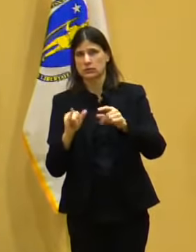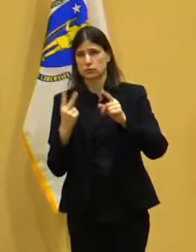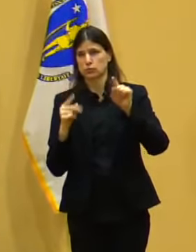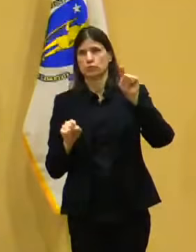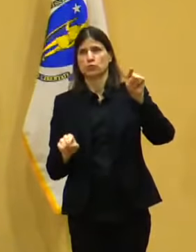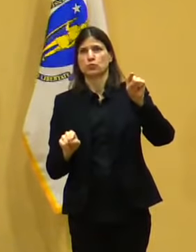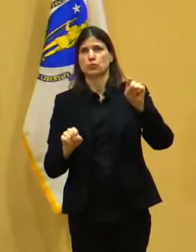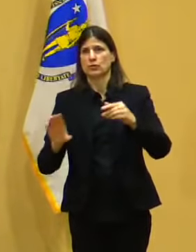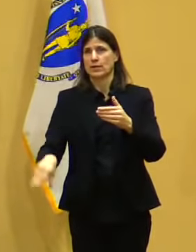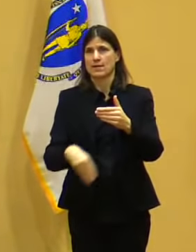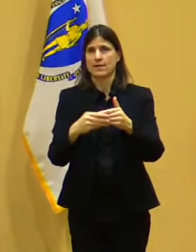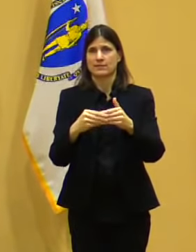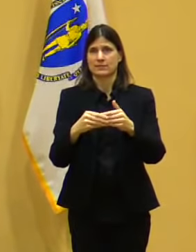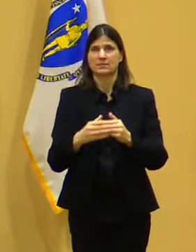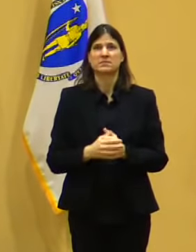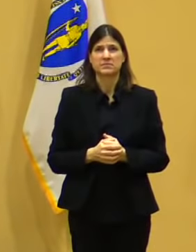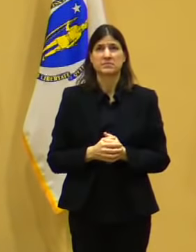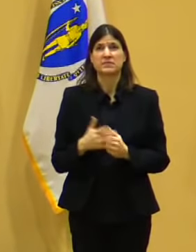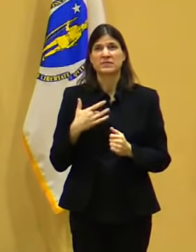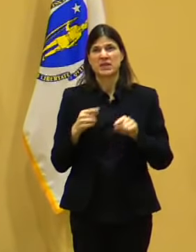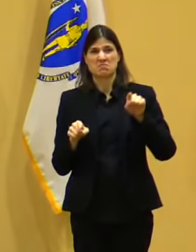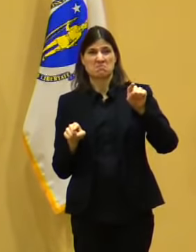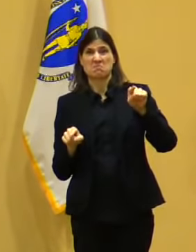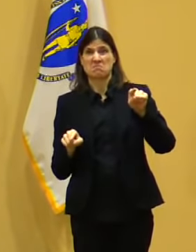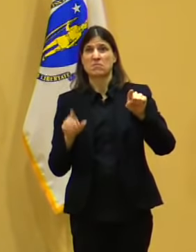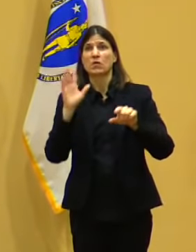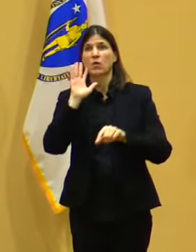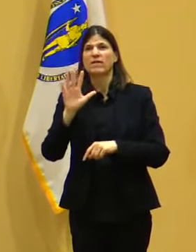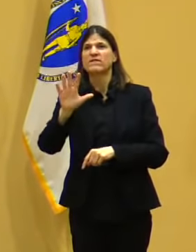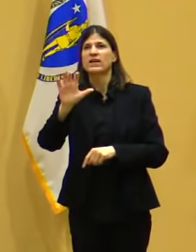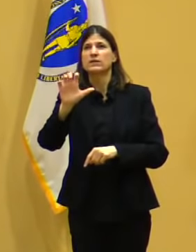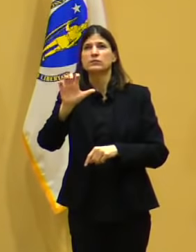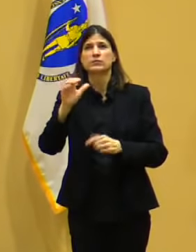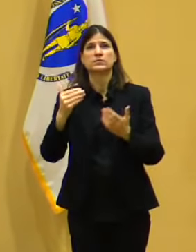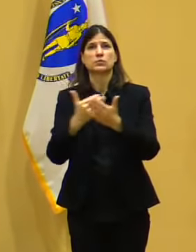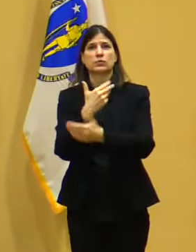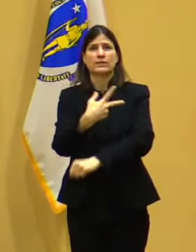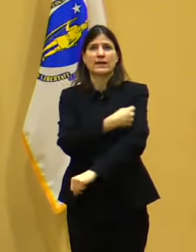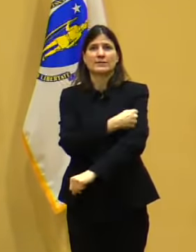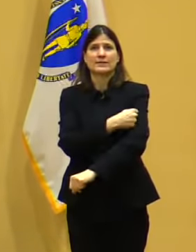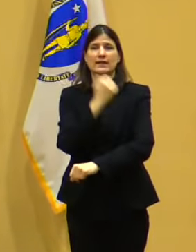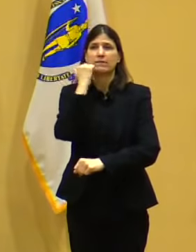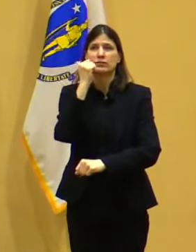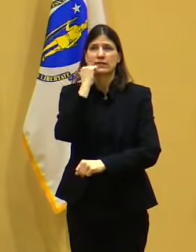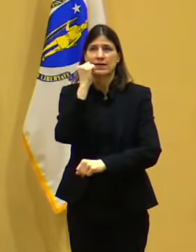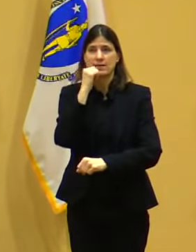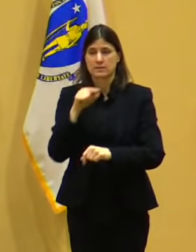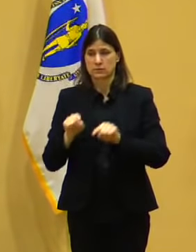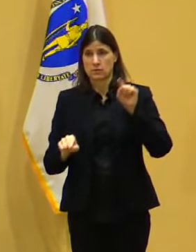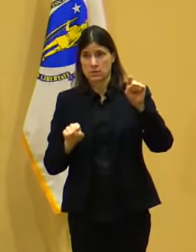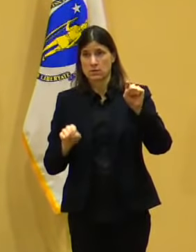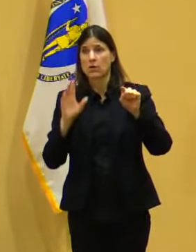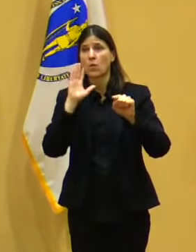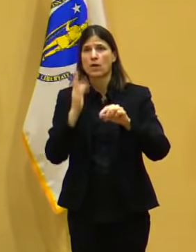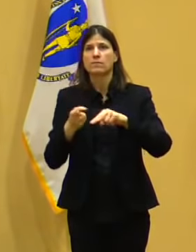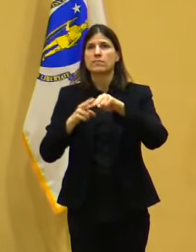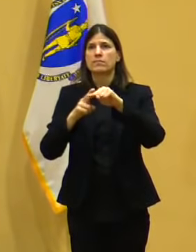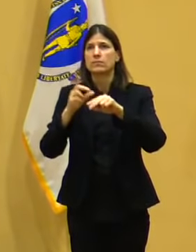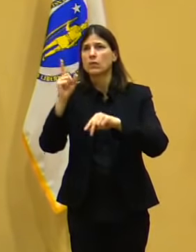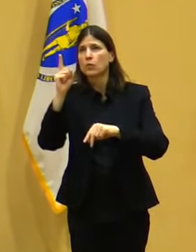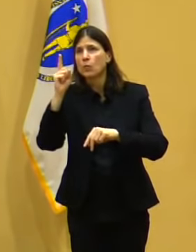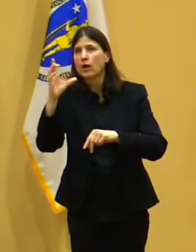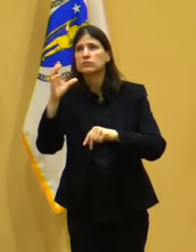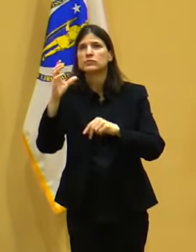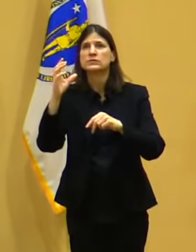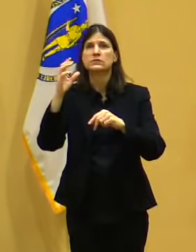500 doses a day, and we'll scale up over the next few weeks after that. The Dartmouth site will scale up to about 2